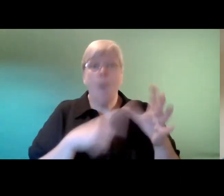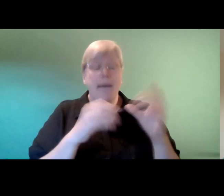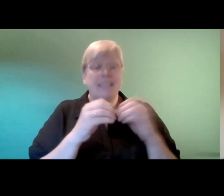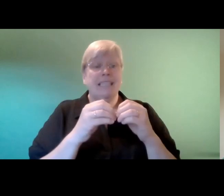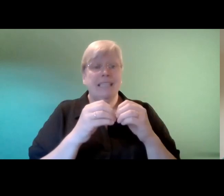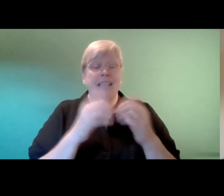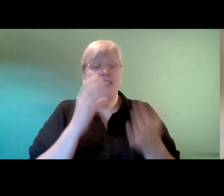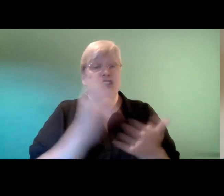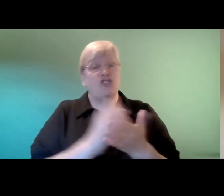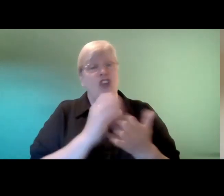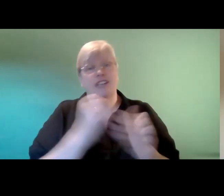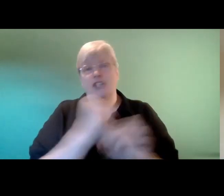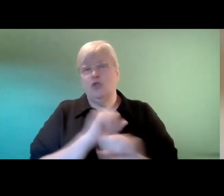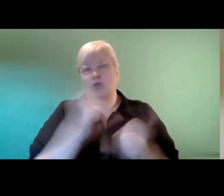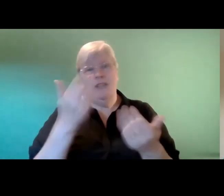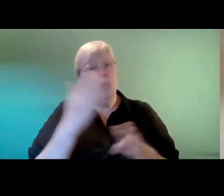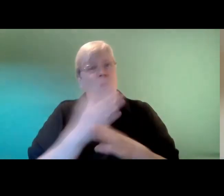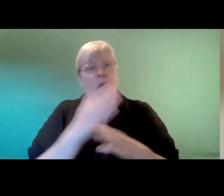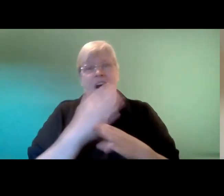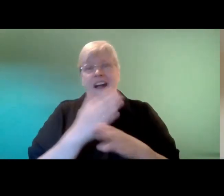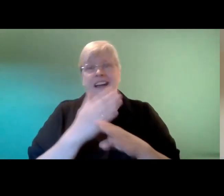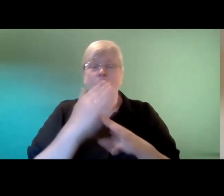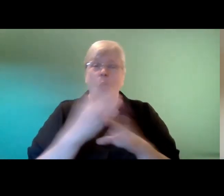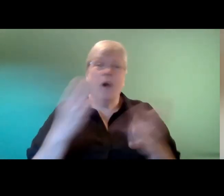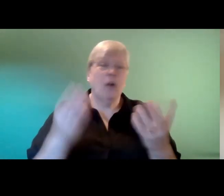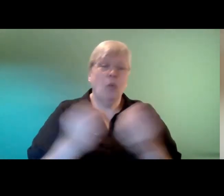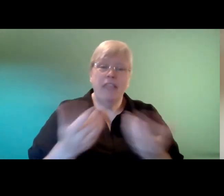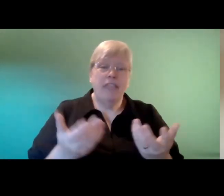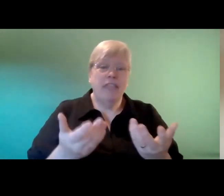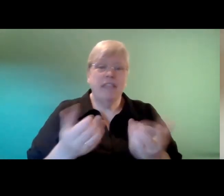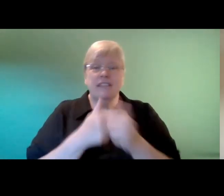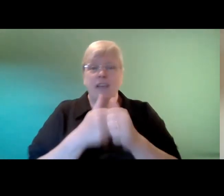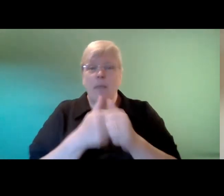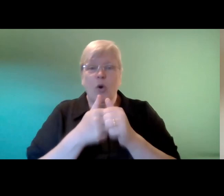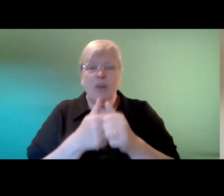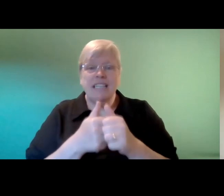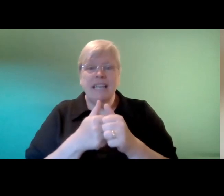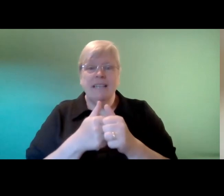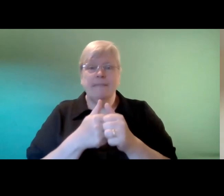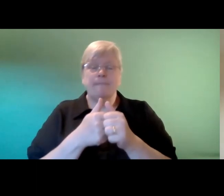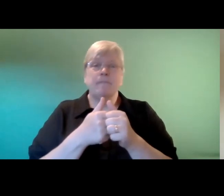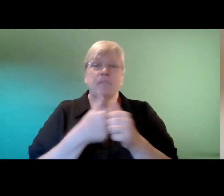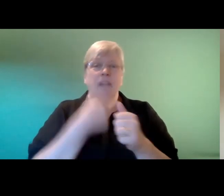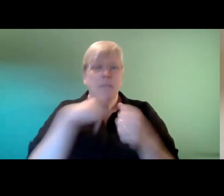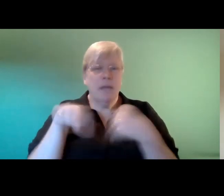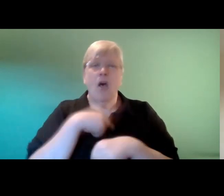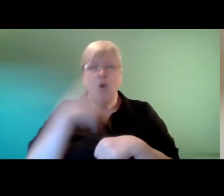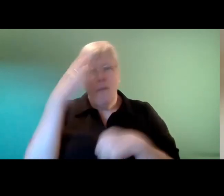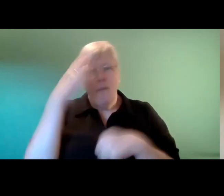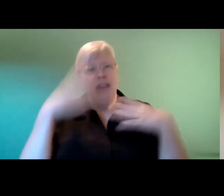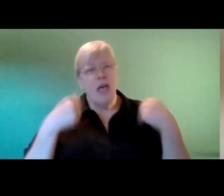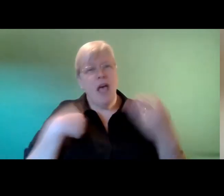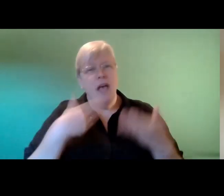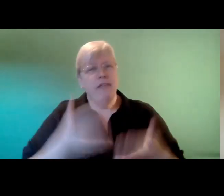they do really good work they've been working with like um supporting people with mental health offering counseling from